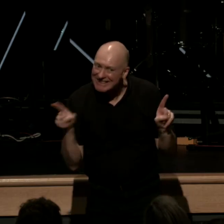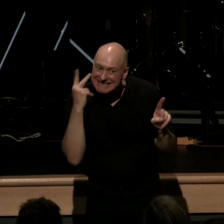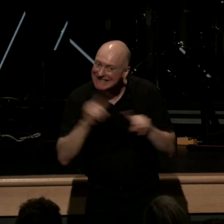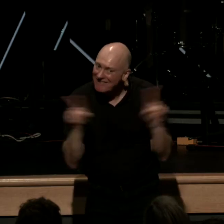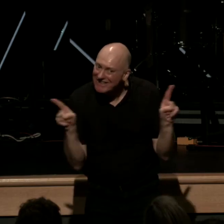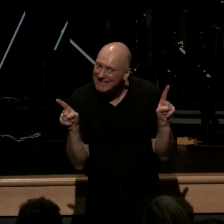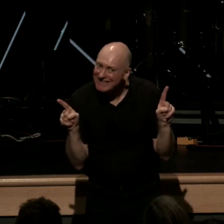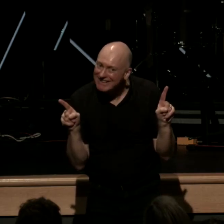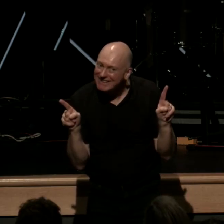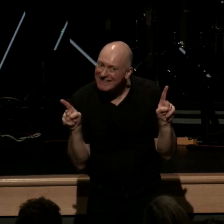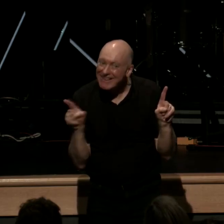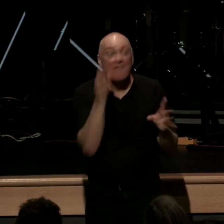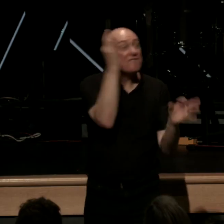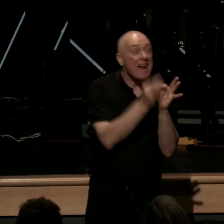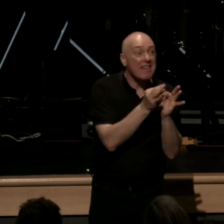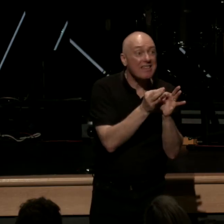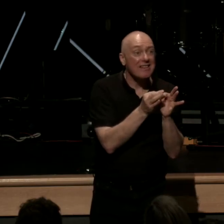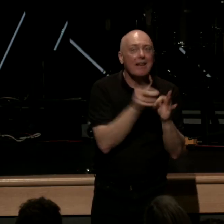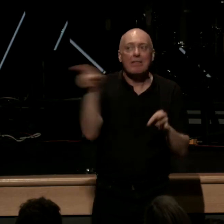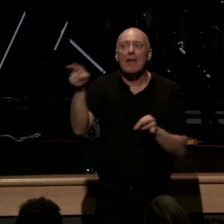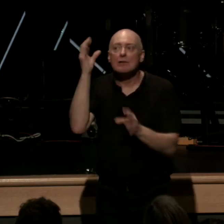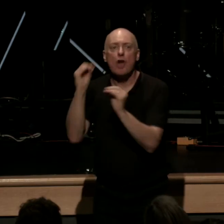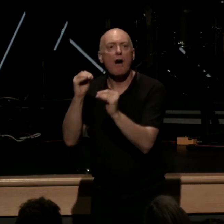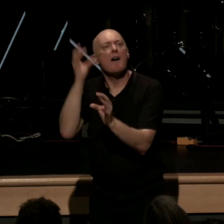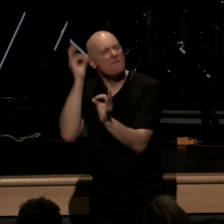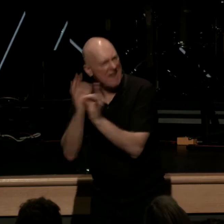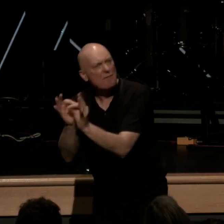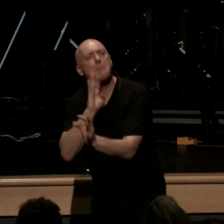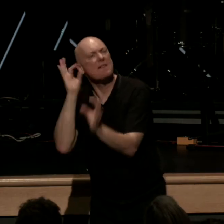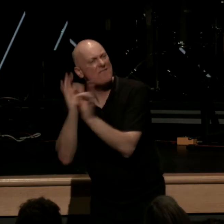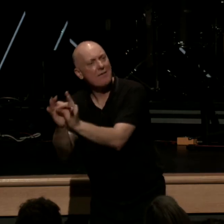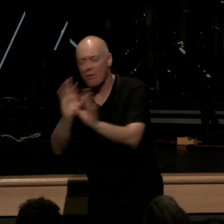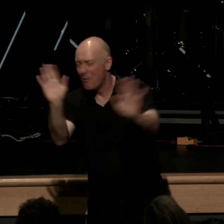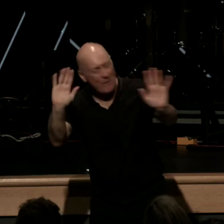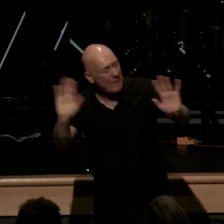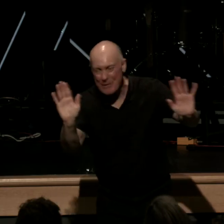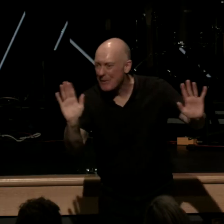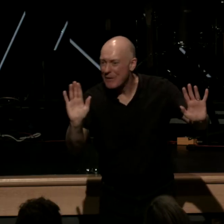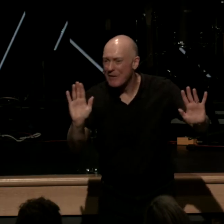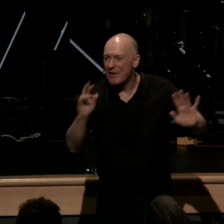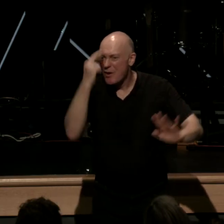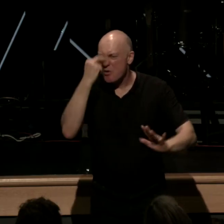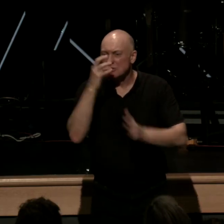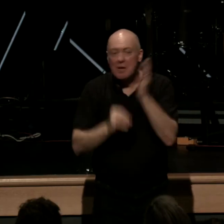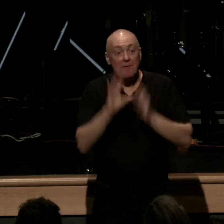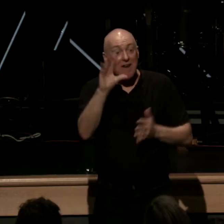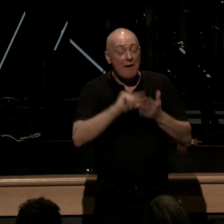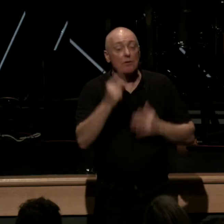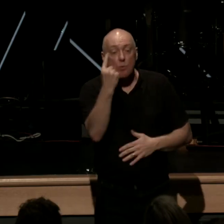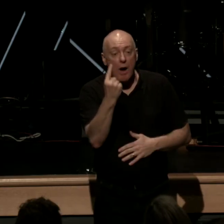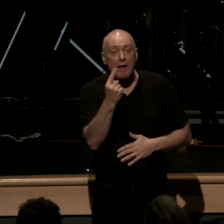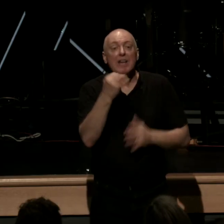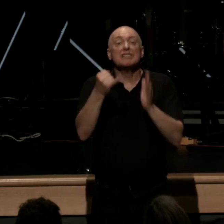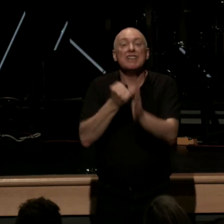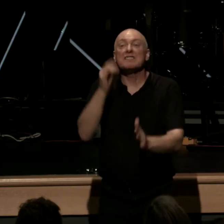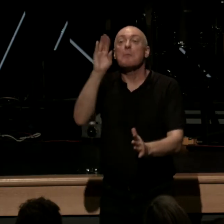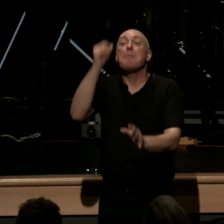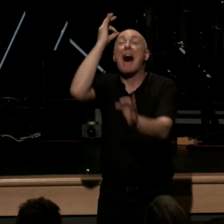the faith of the gospel the faith of Romans 5 1 right here is justified by faith my entire